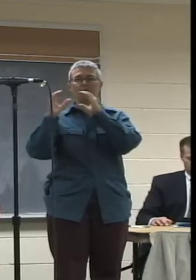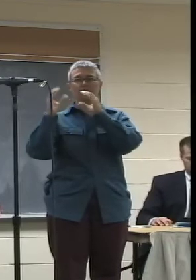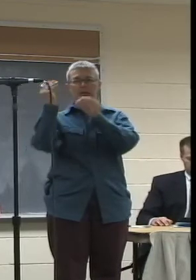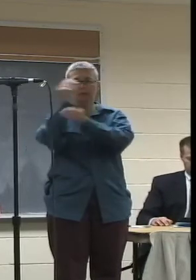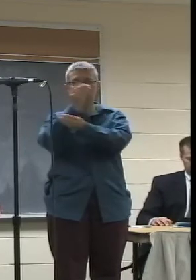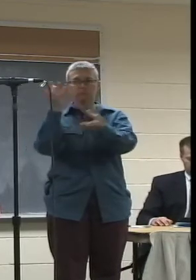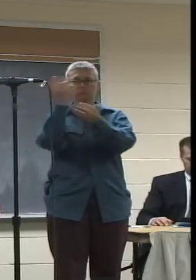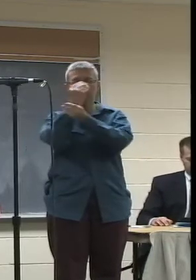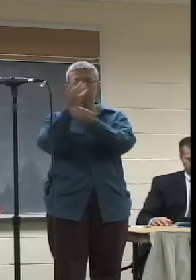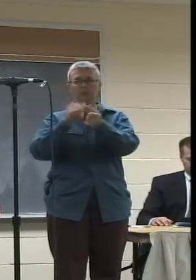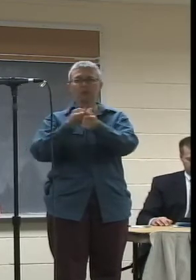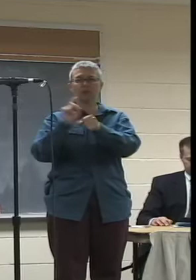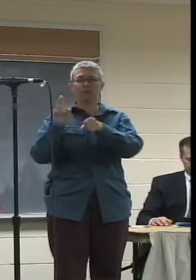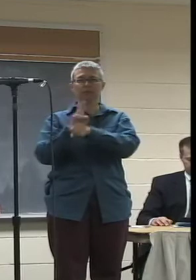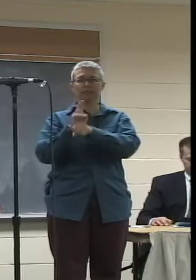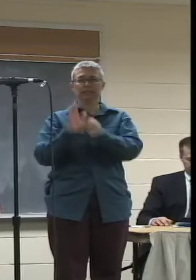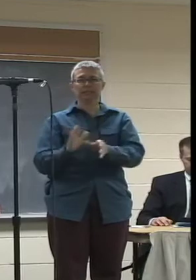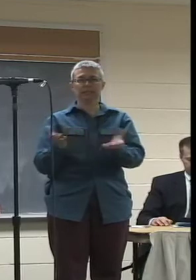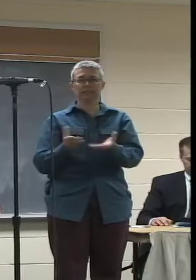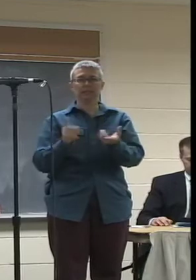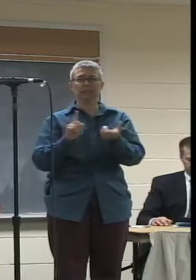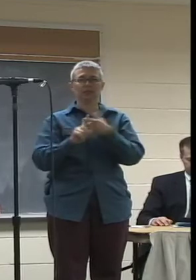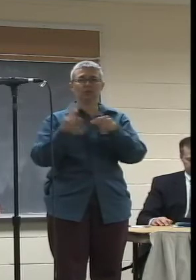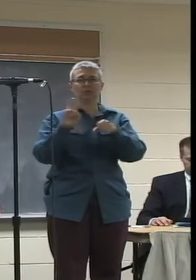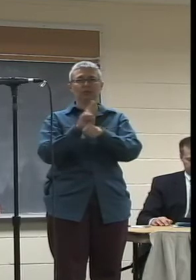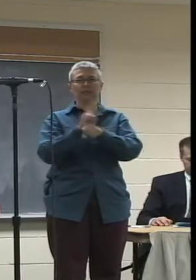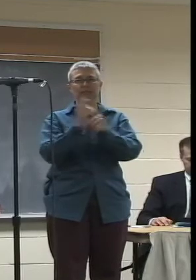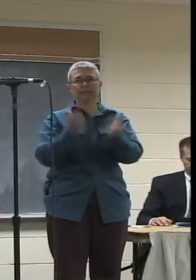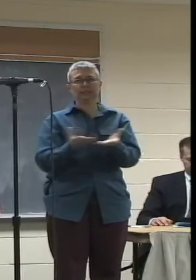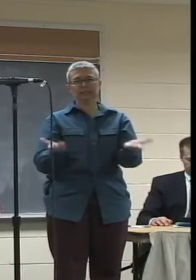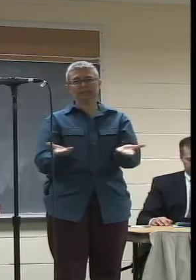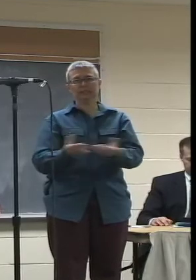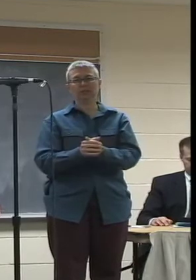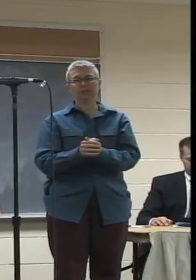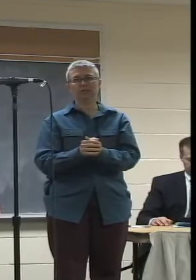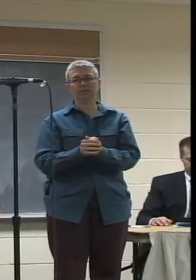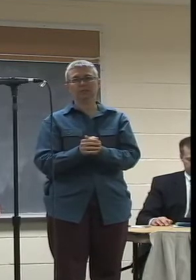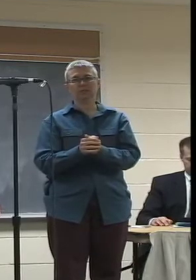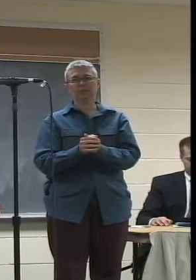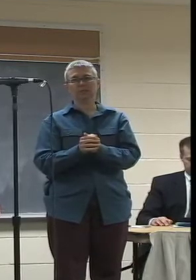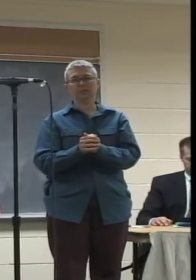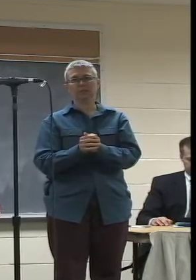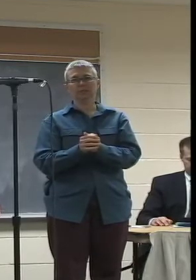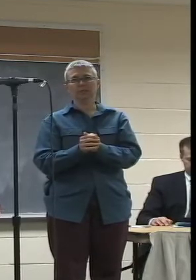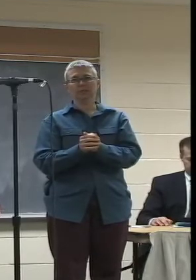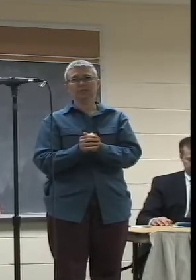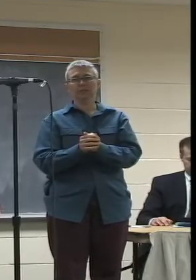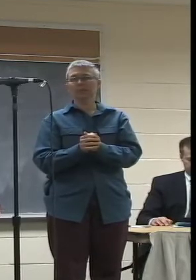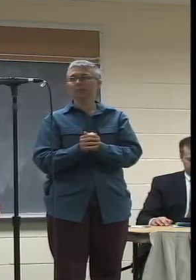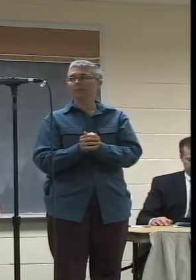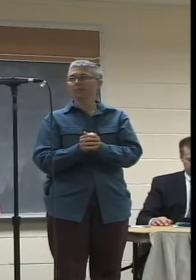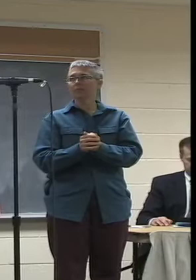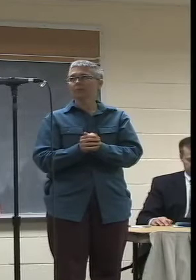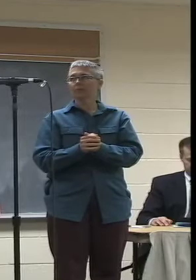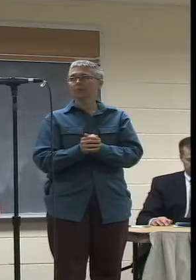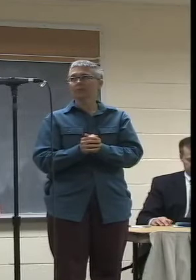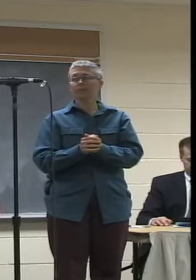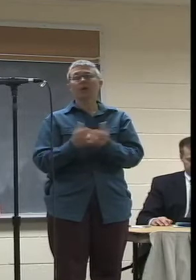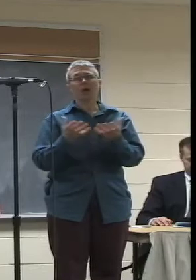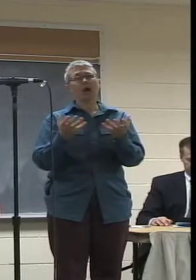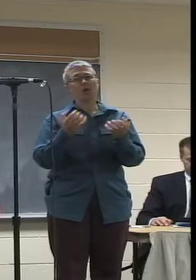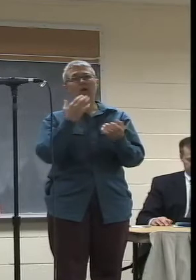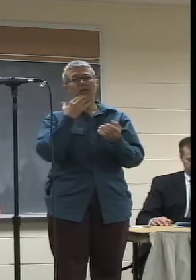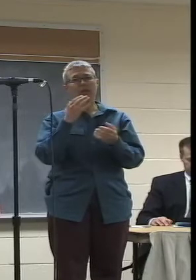the citizens of Northampton to the citizens of Northampton. But with that, I want to thank Comcast